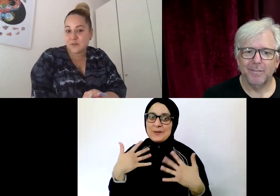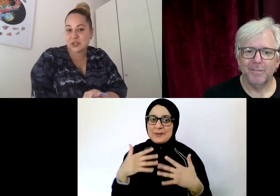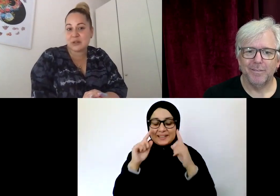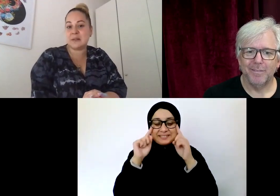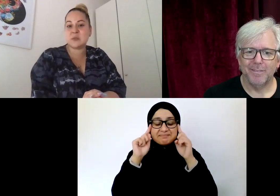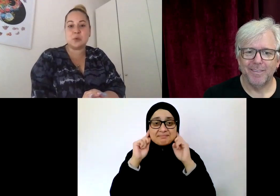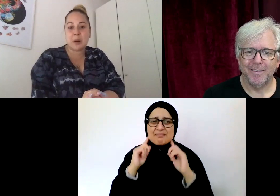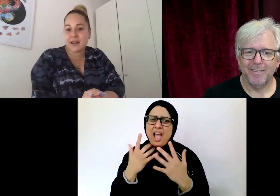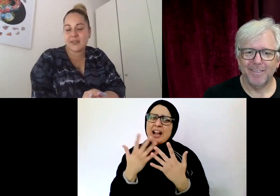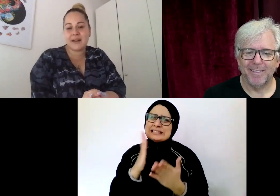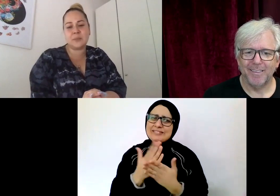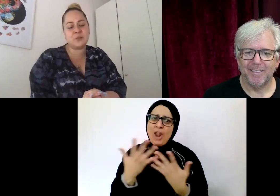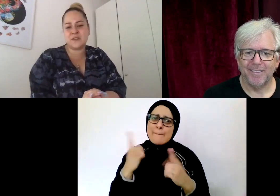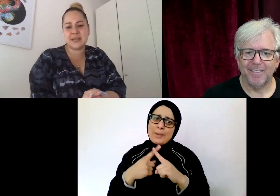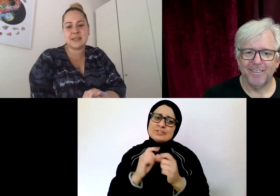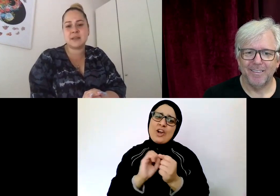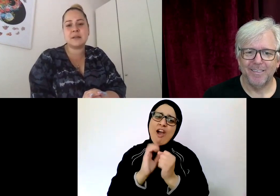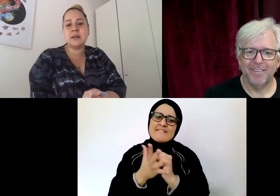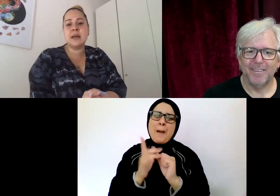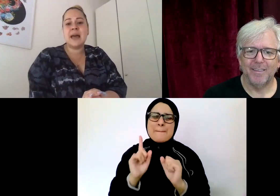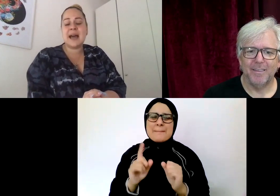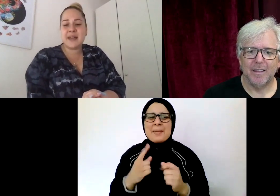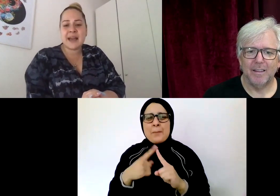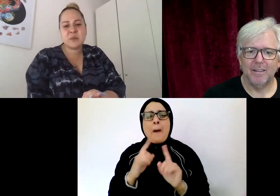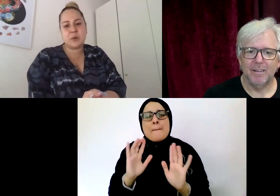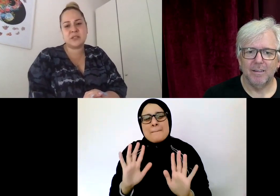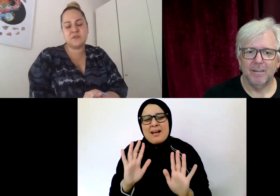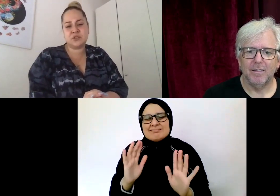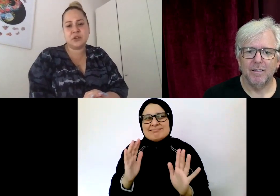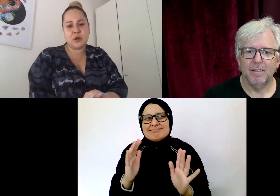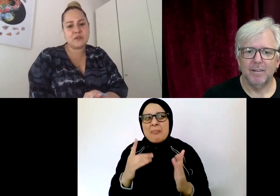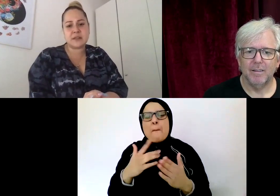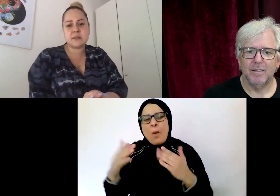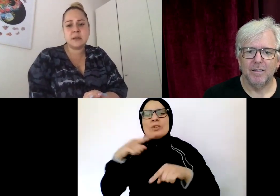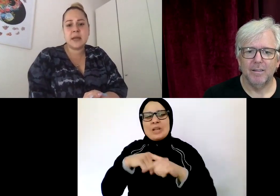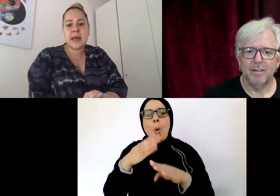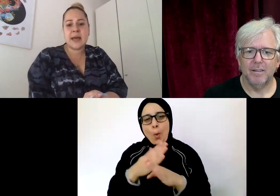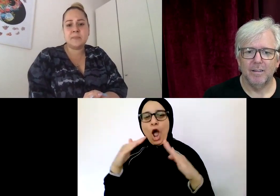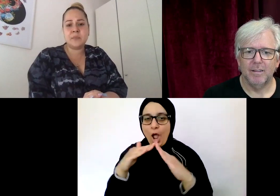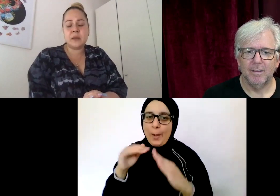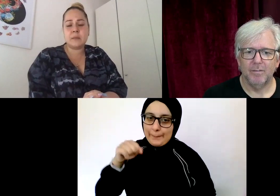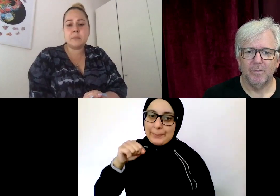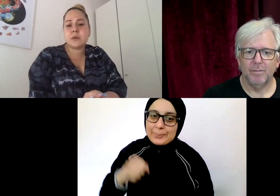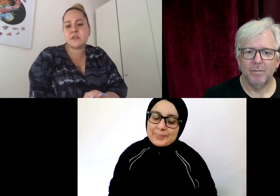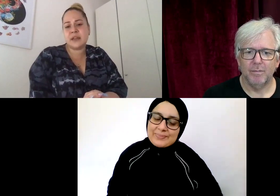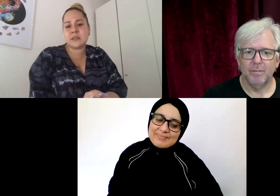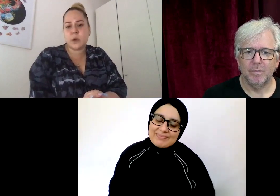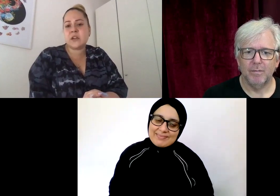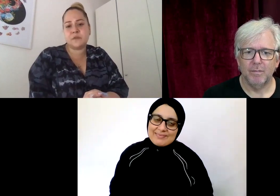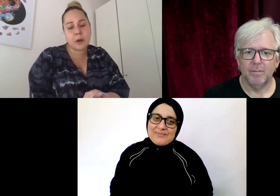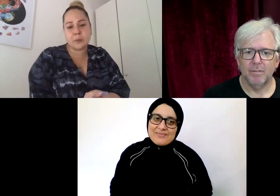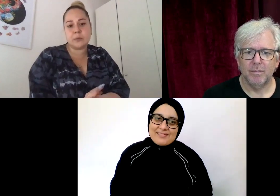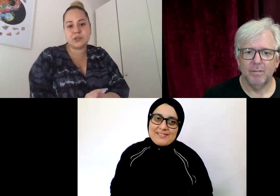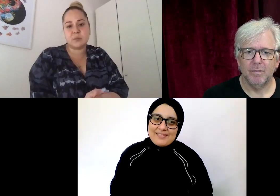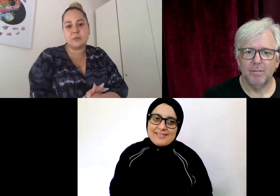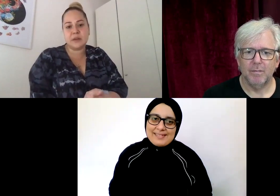the music video, had a small part in that, but it was fantastic. And there has been positives during COVID. Most of it is working